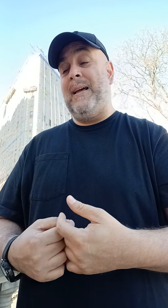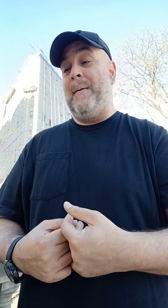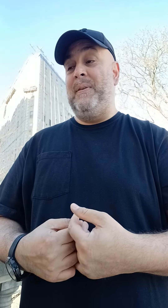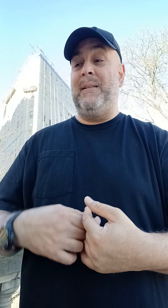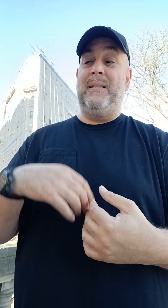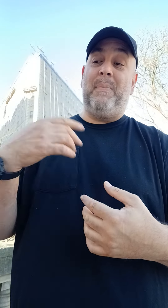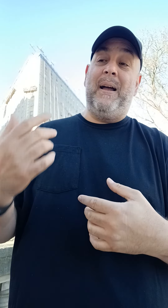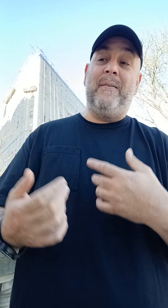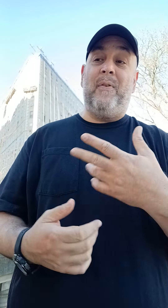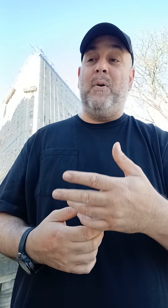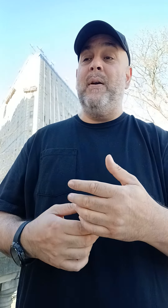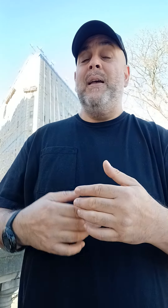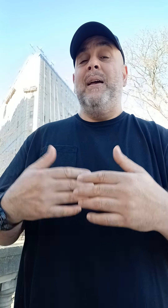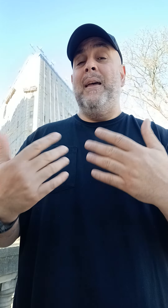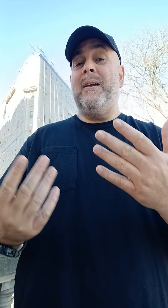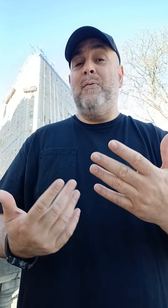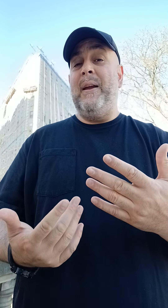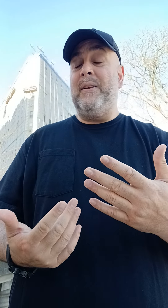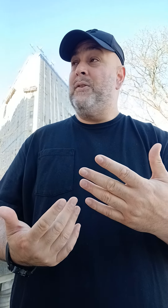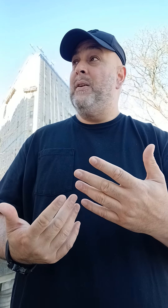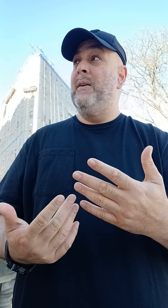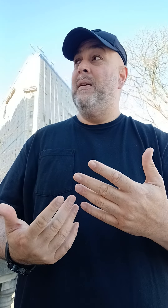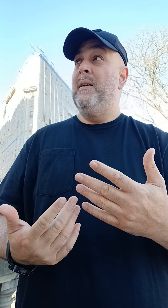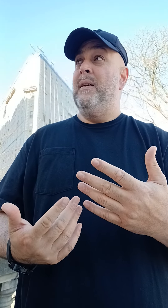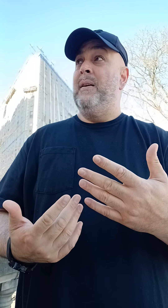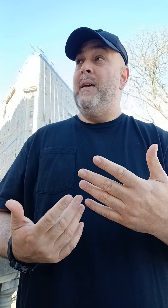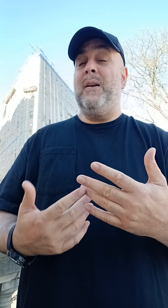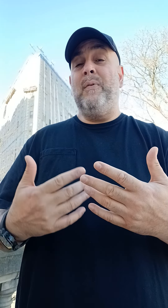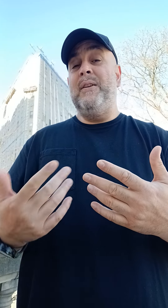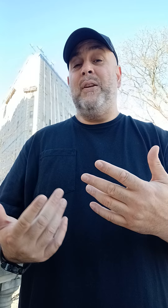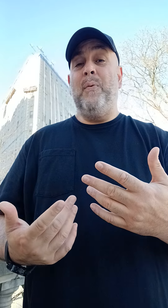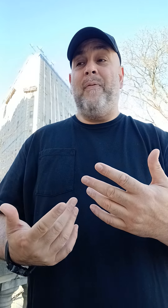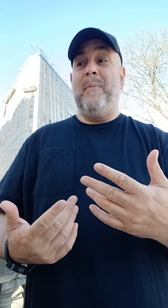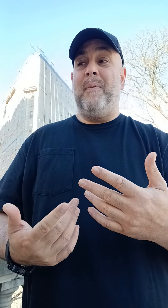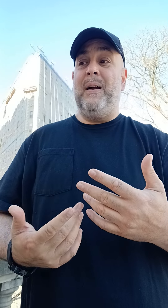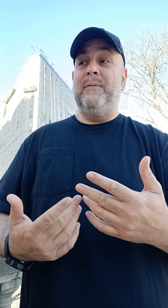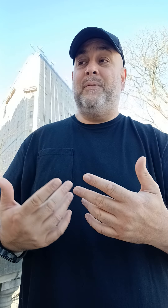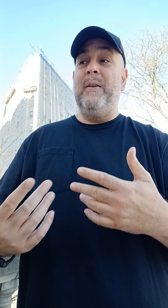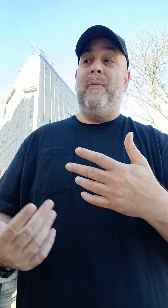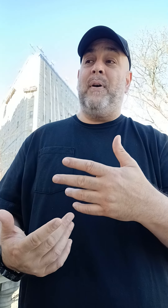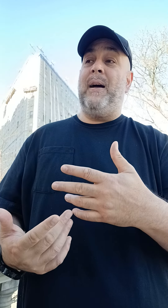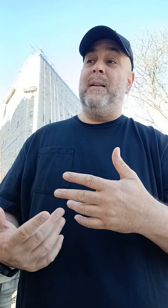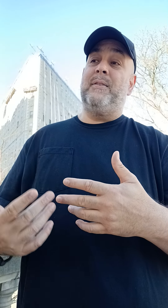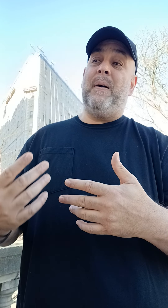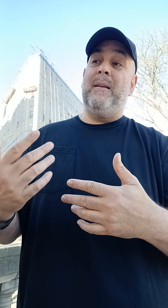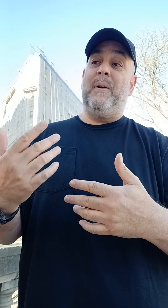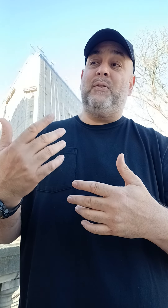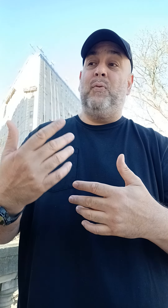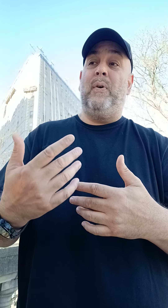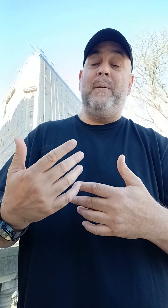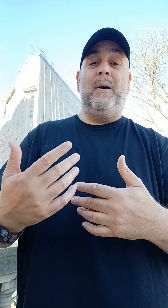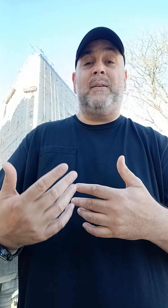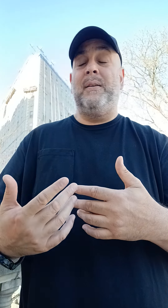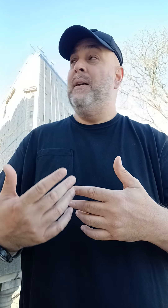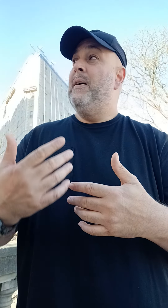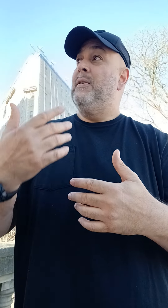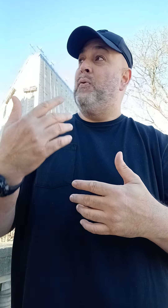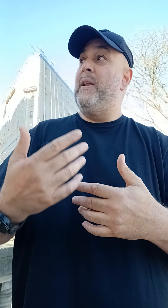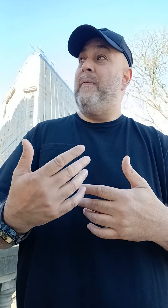happens and it's buying in FOMO, it could range. It could range anywhere from around $3, $4, probably about 20 bucks, 25